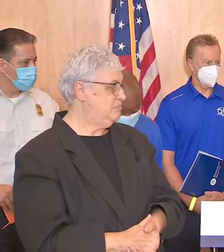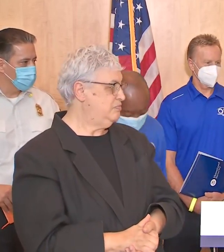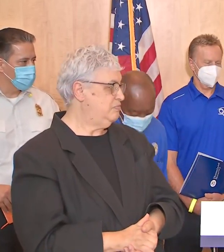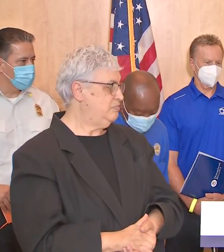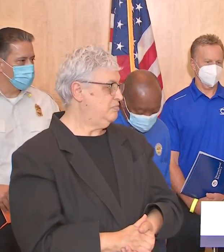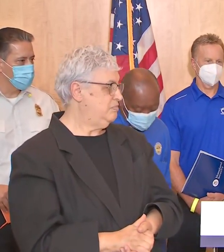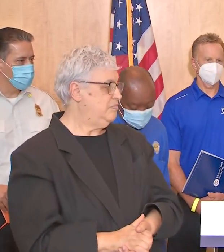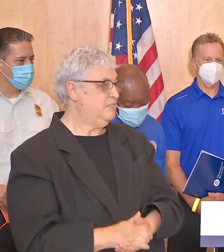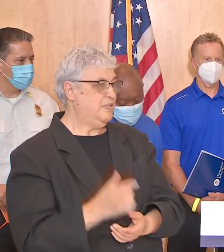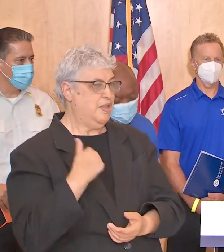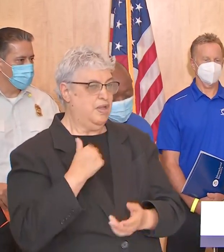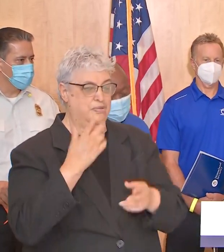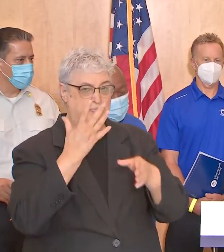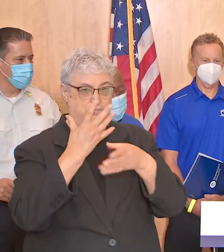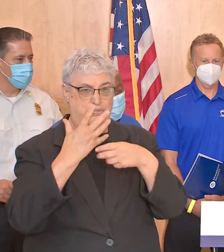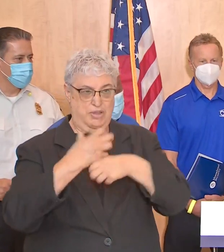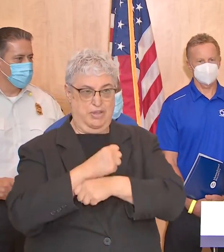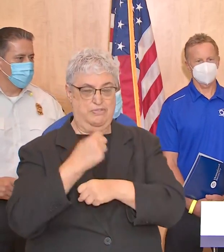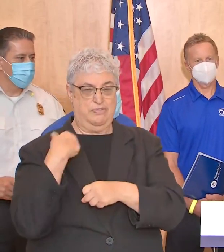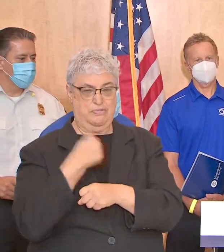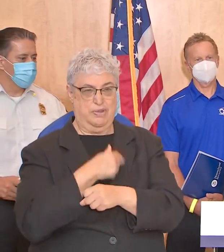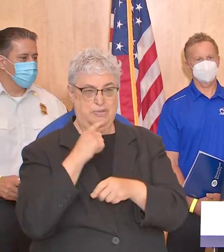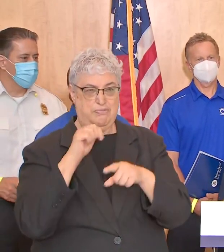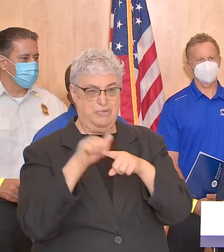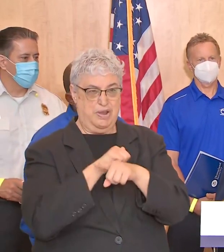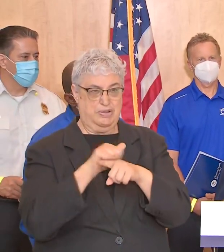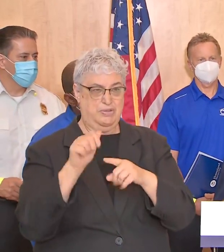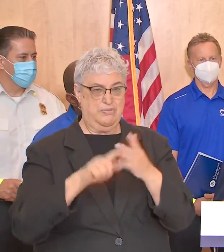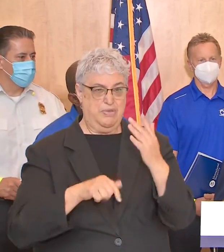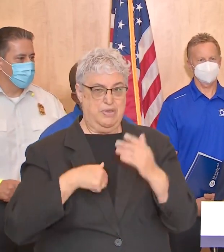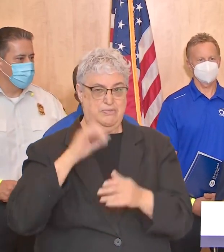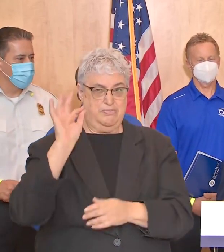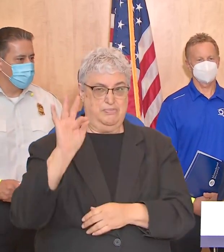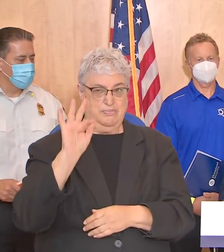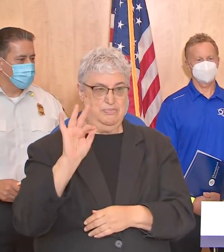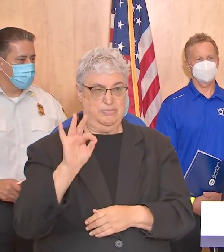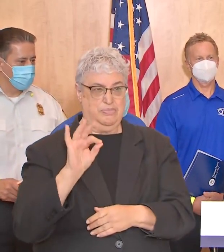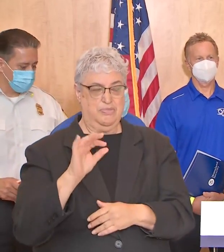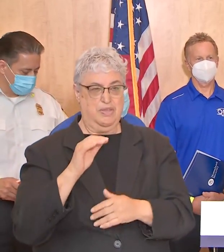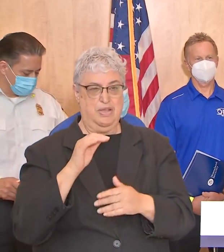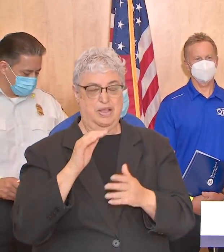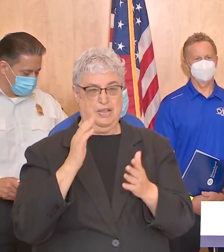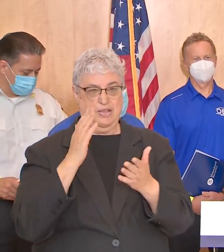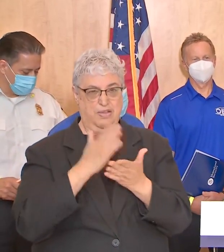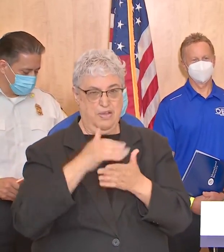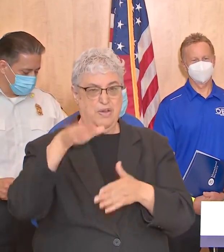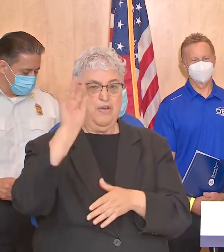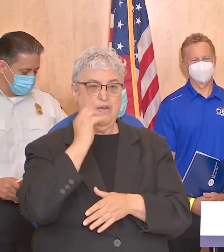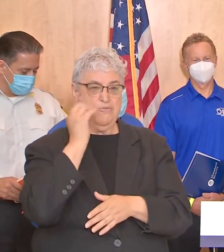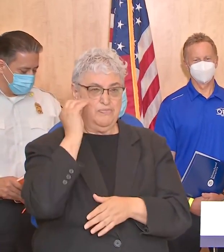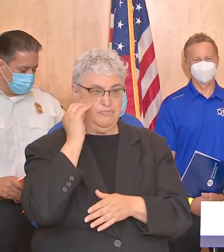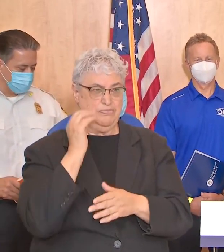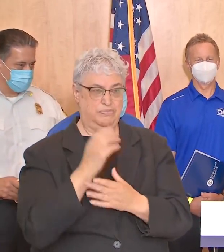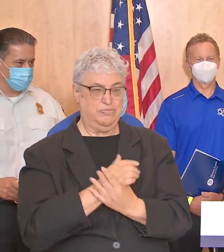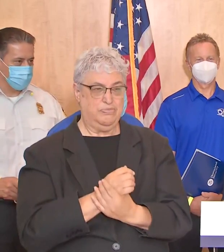i'll be very brief because we all need to practice what we're preaching and get off the road soon and shelter in place